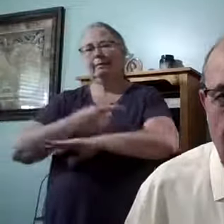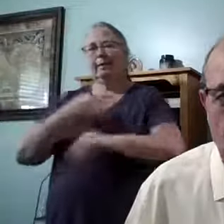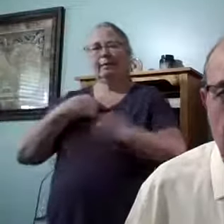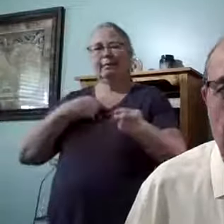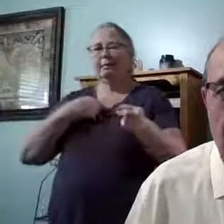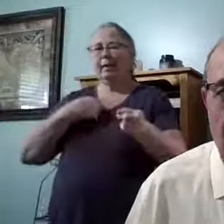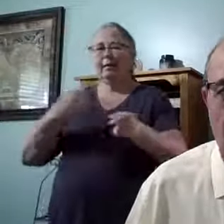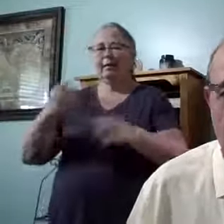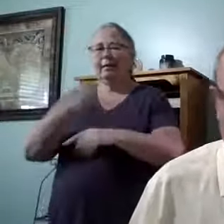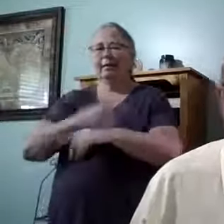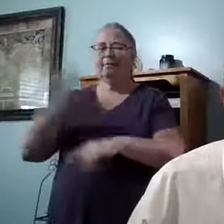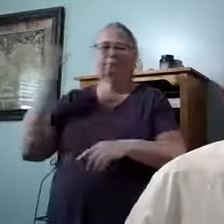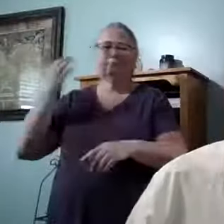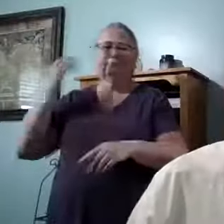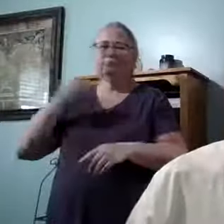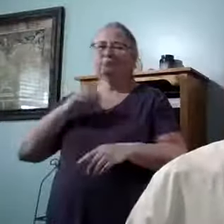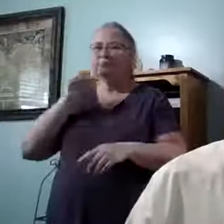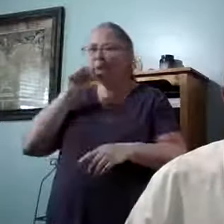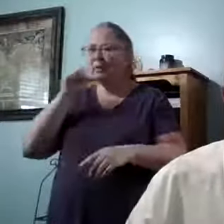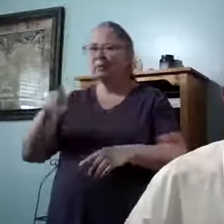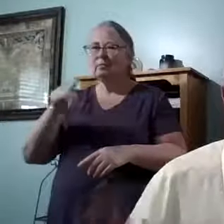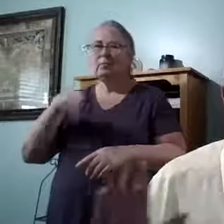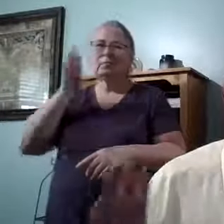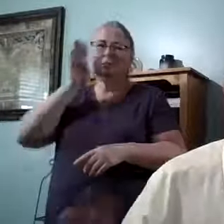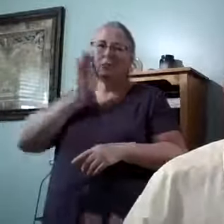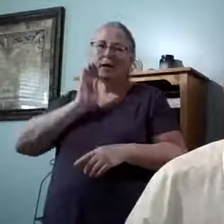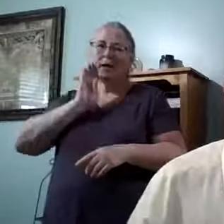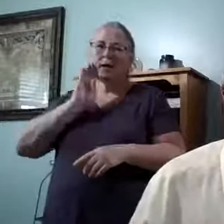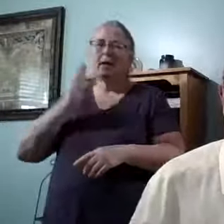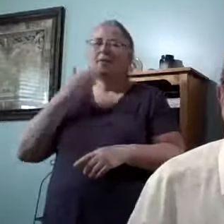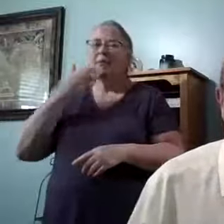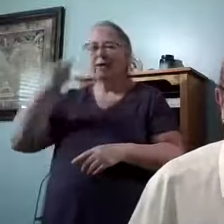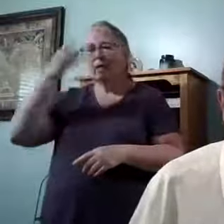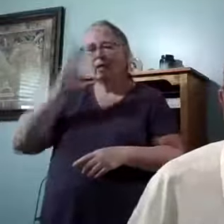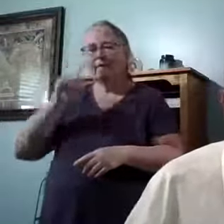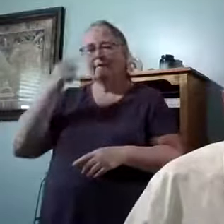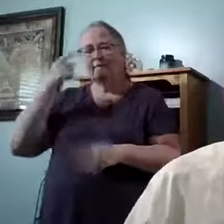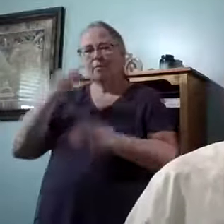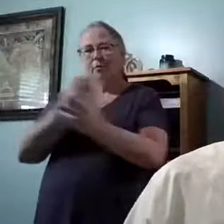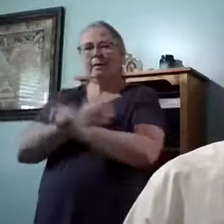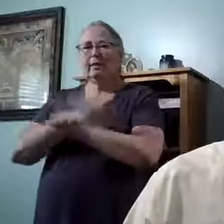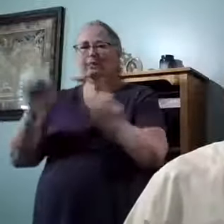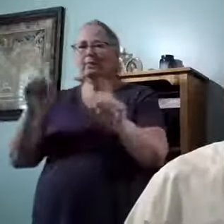spit white. It was brown. I don't think, I thank God for deliverance for us enough.